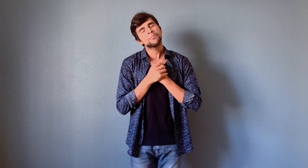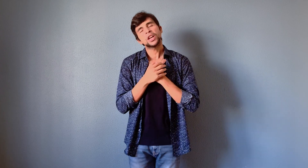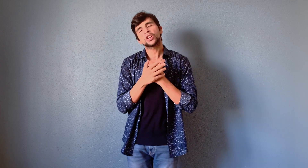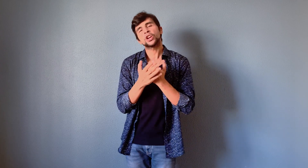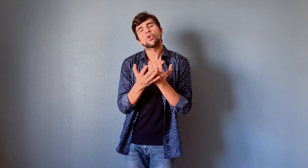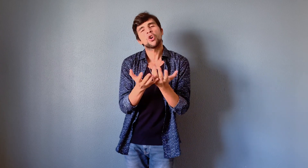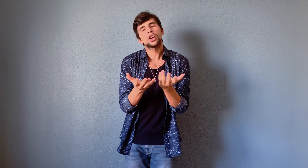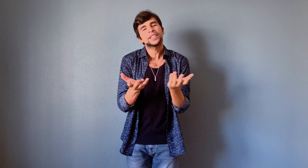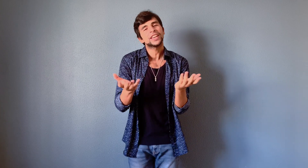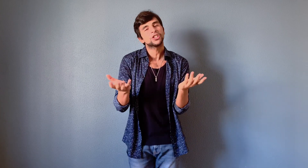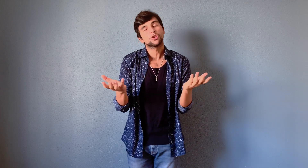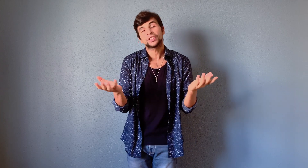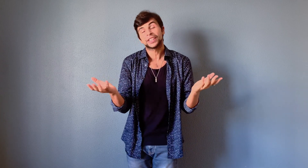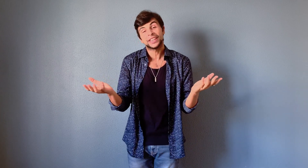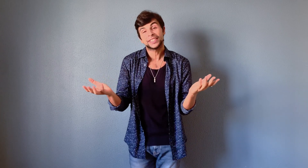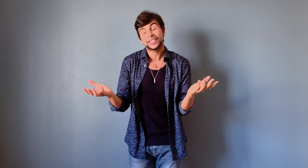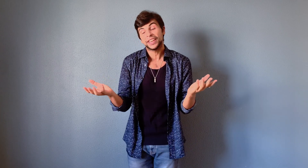how I No crees se